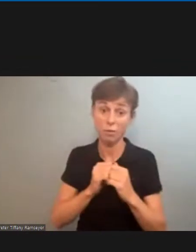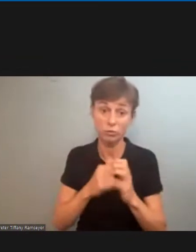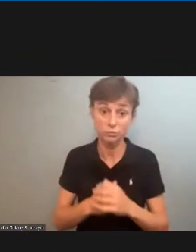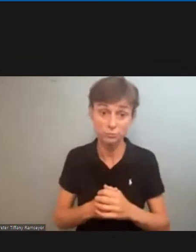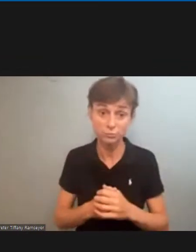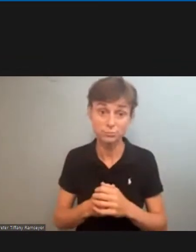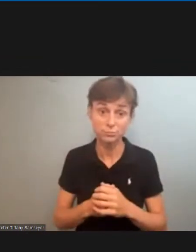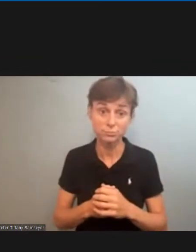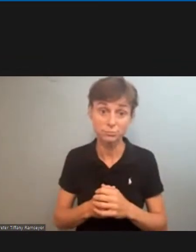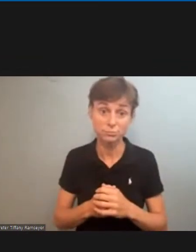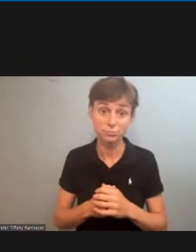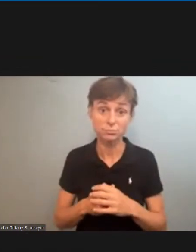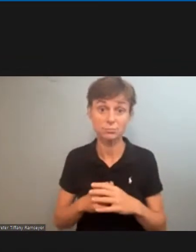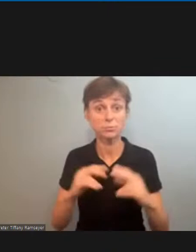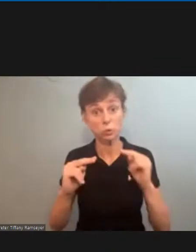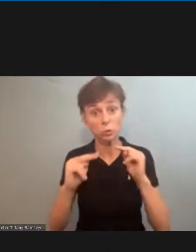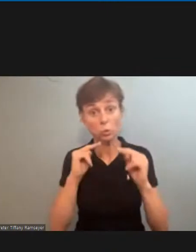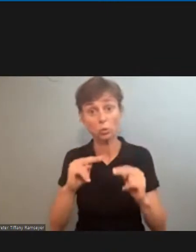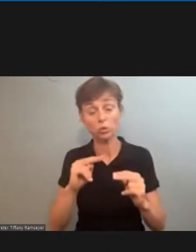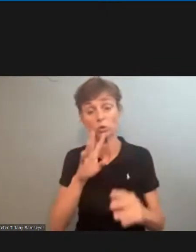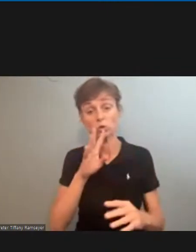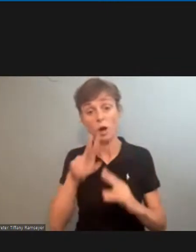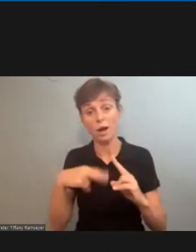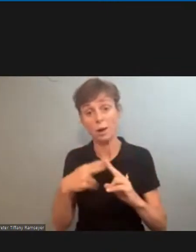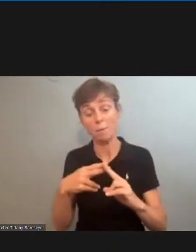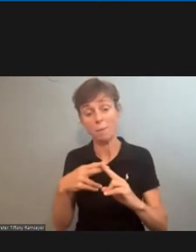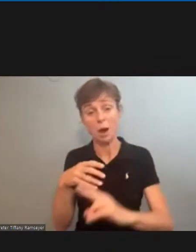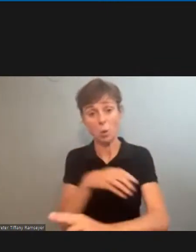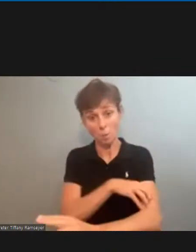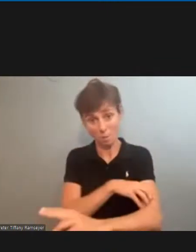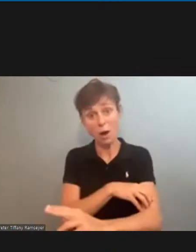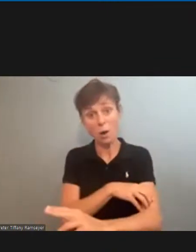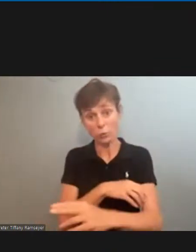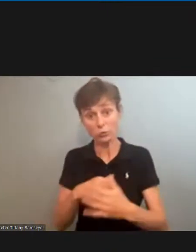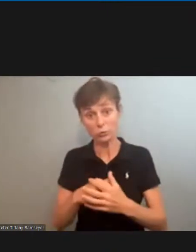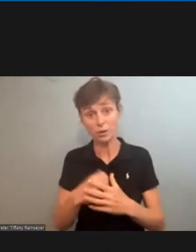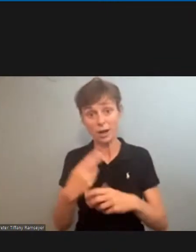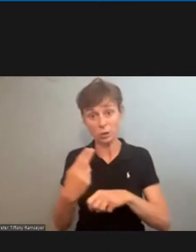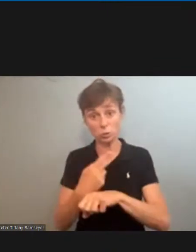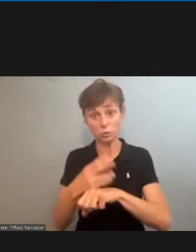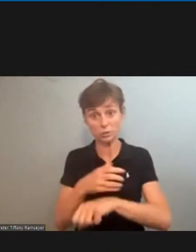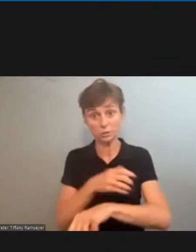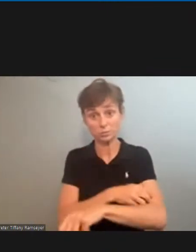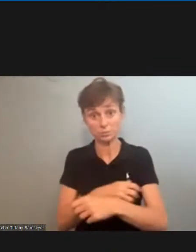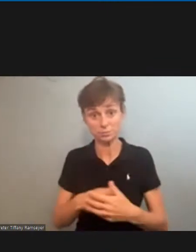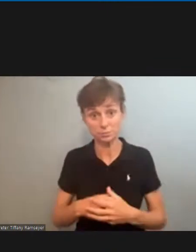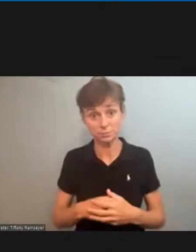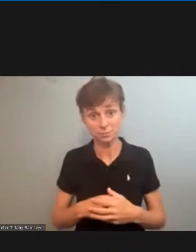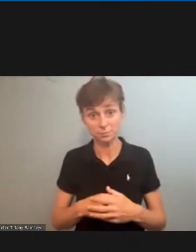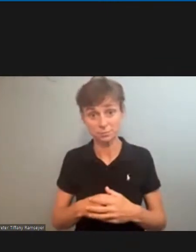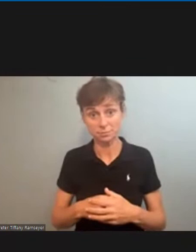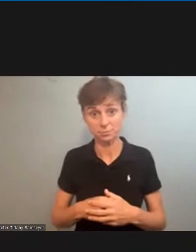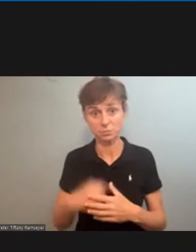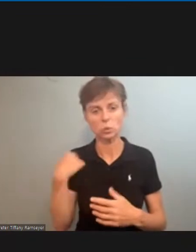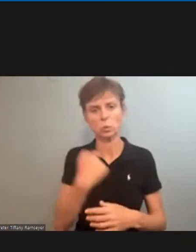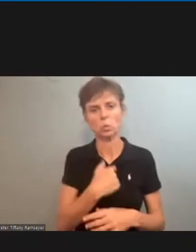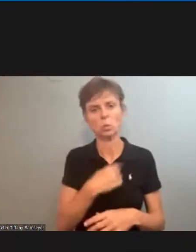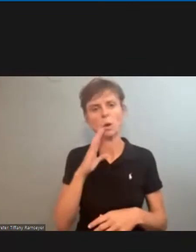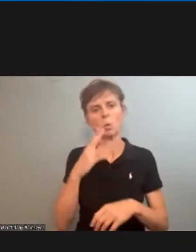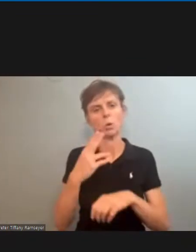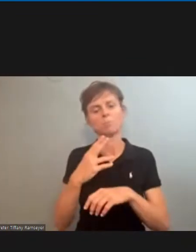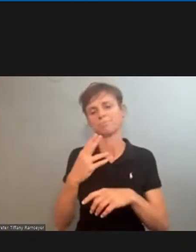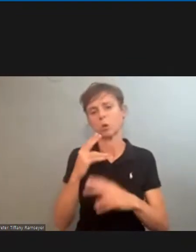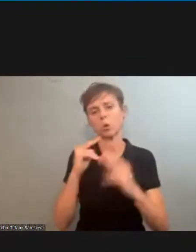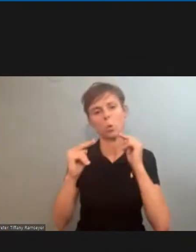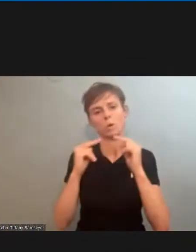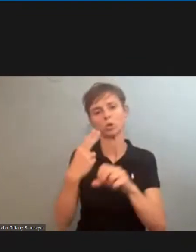down to power and leverage power and leverage we're going to be negotiating from an economic pie there's no way